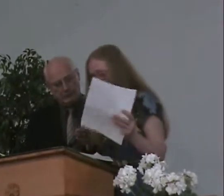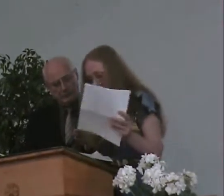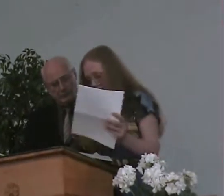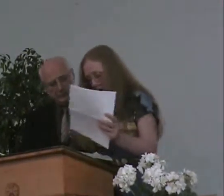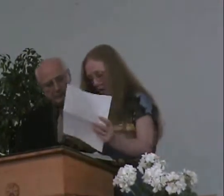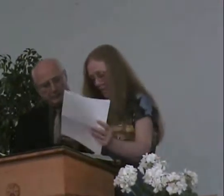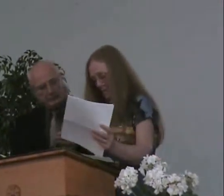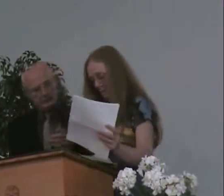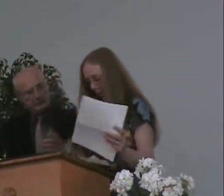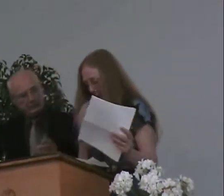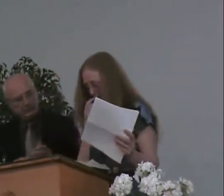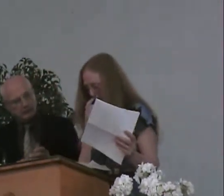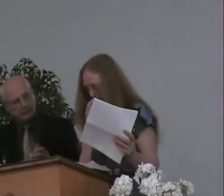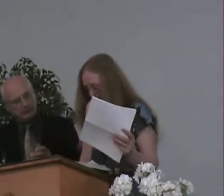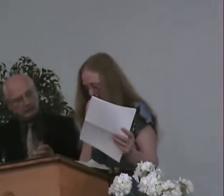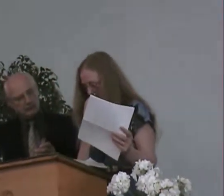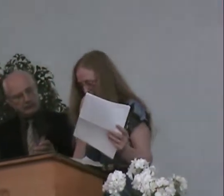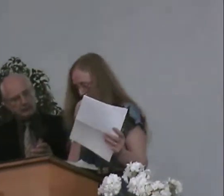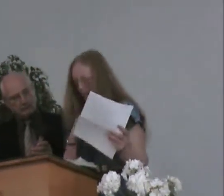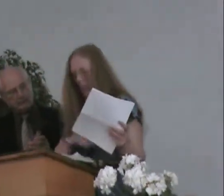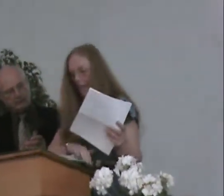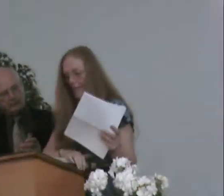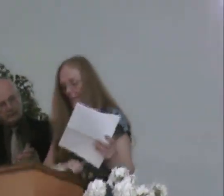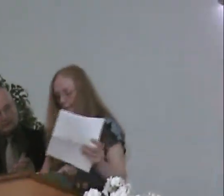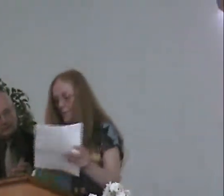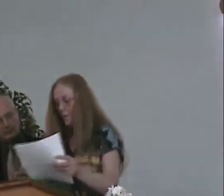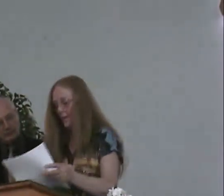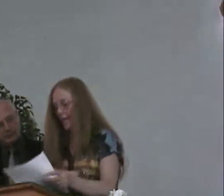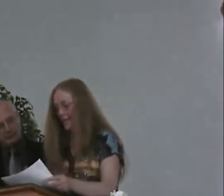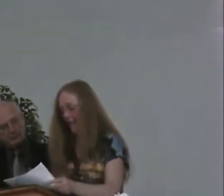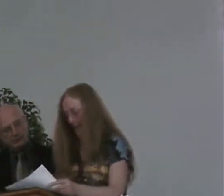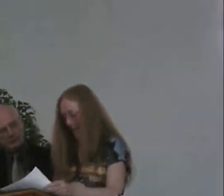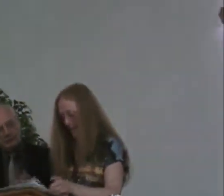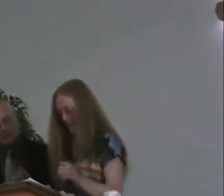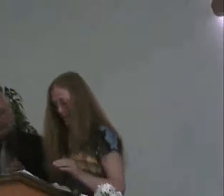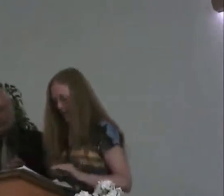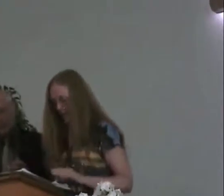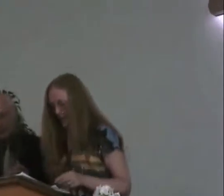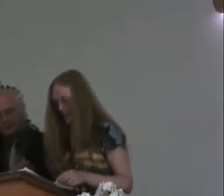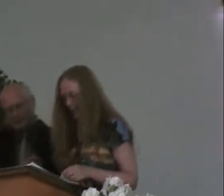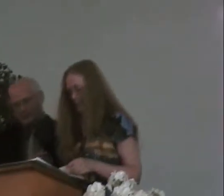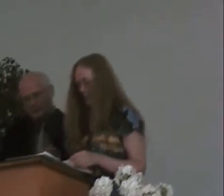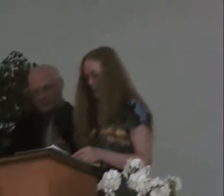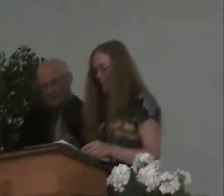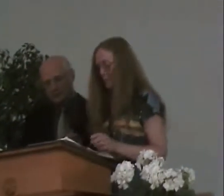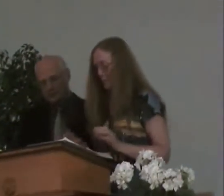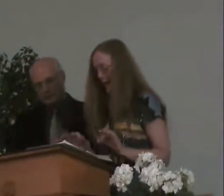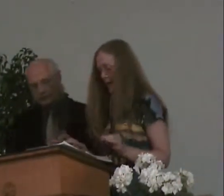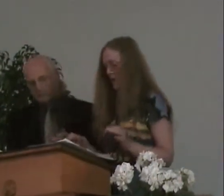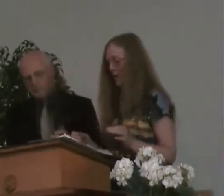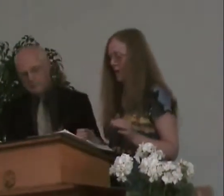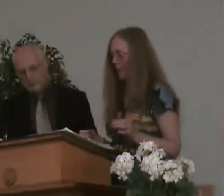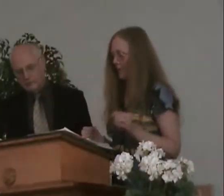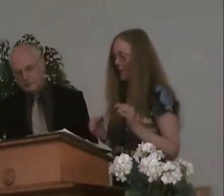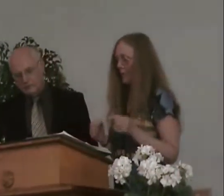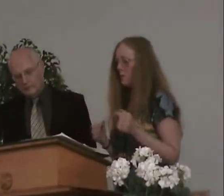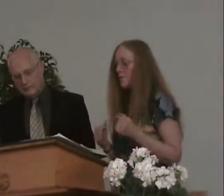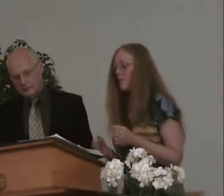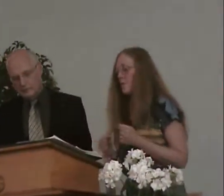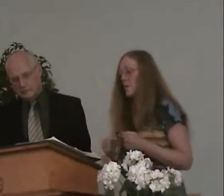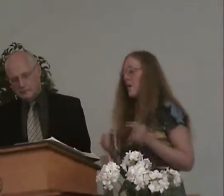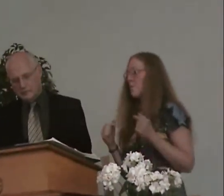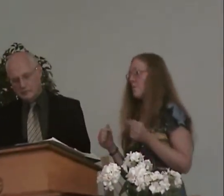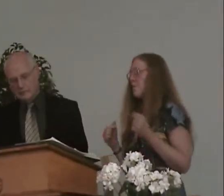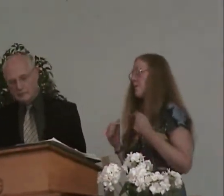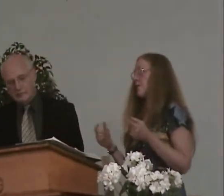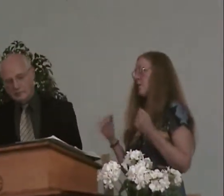Okay. Um, it is worrying at times and you say we're supposed to prepare. The